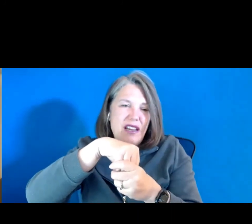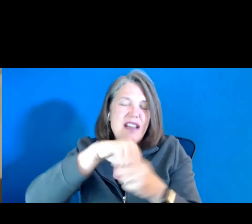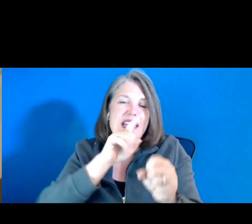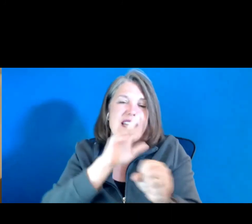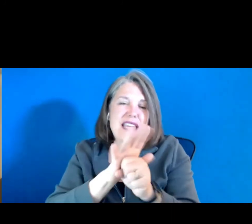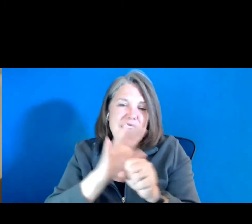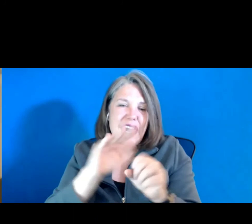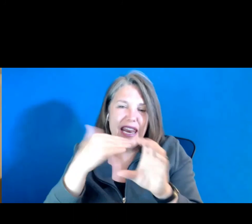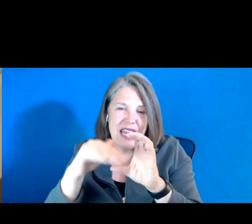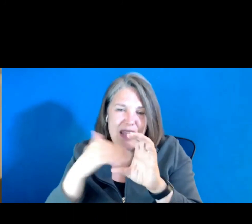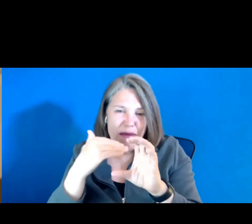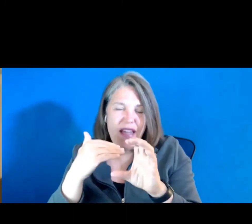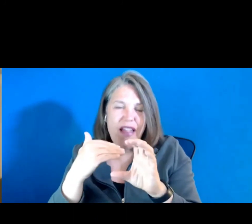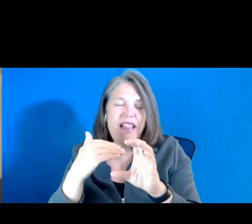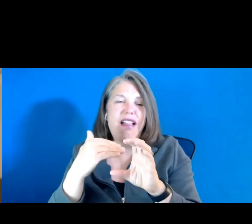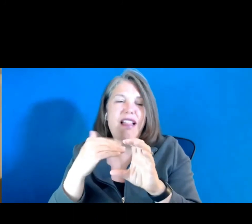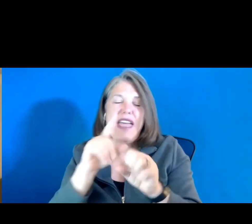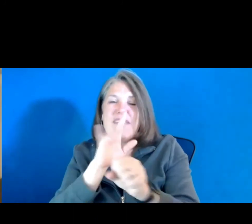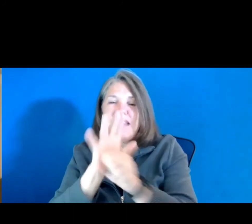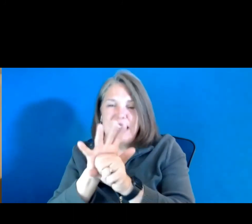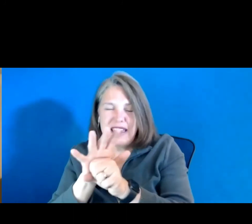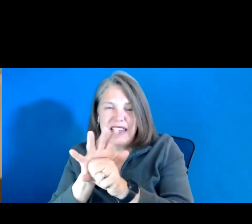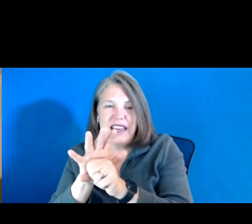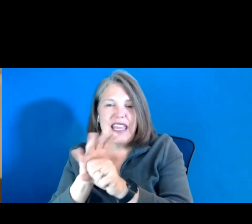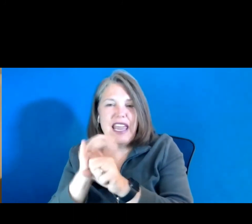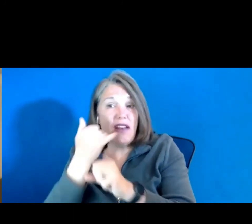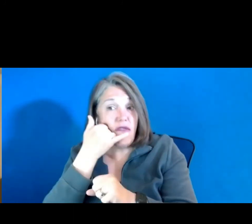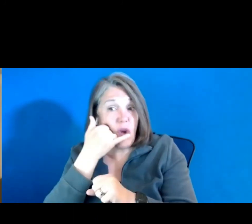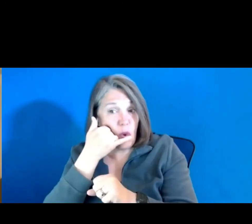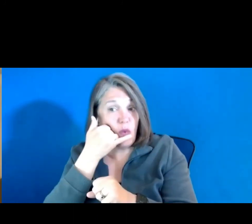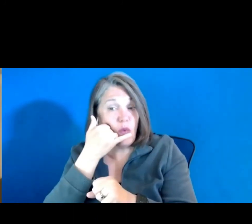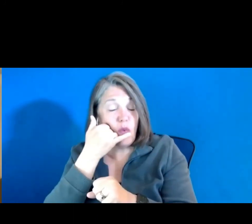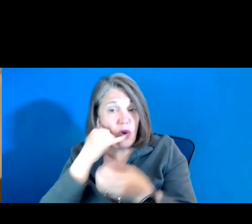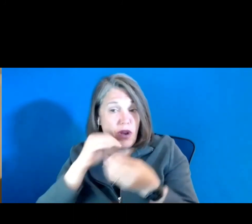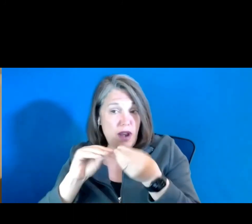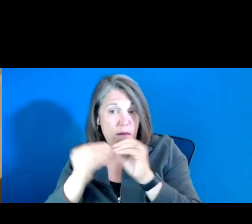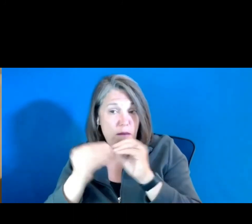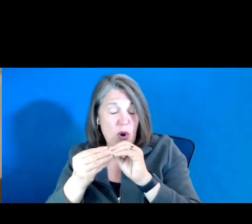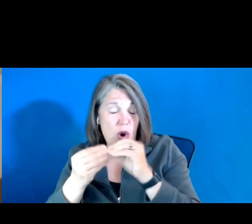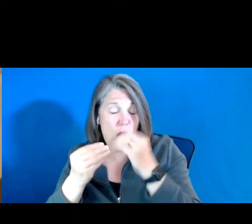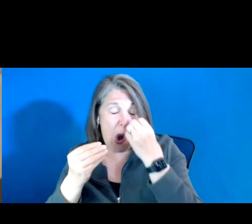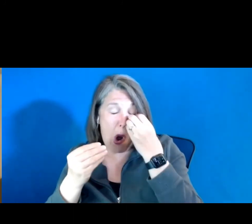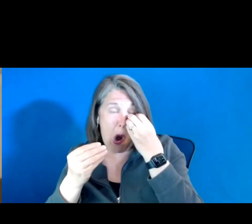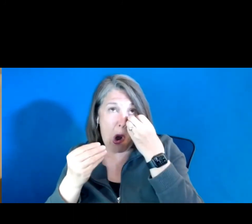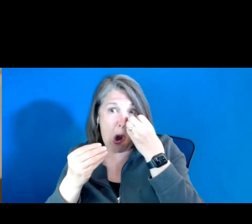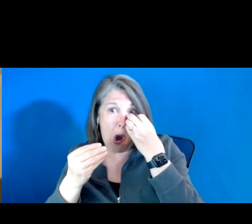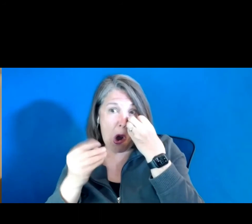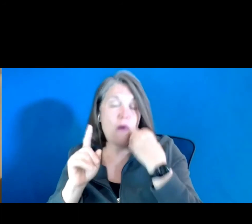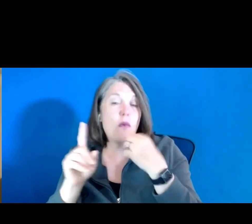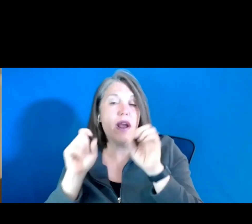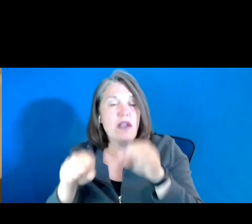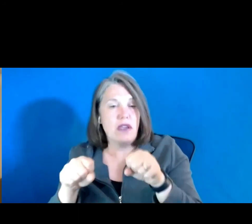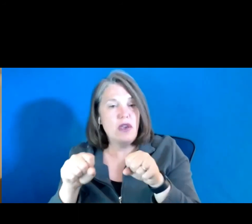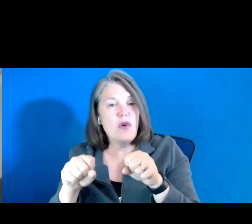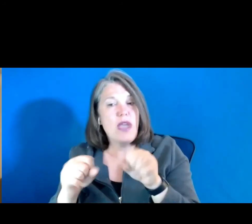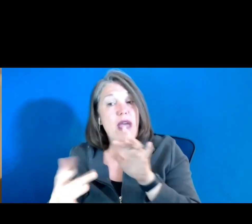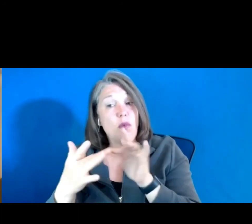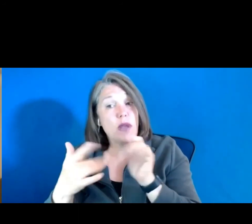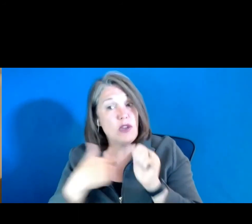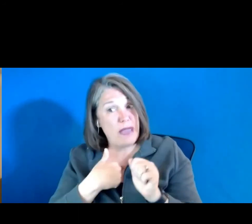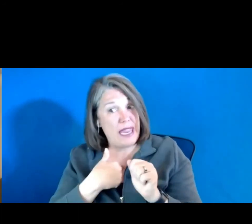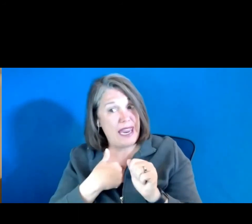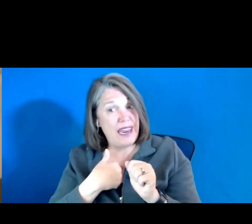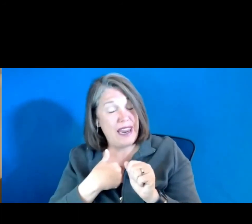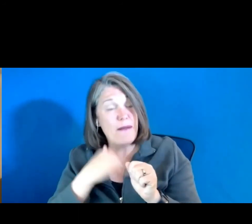email, and even a dedicated phone number, where you'll be able to reach me, particular,